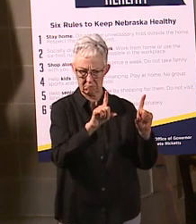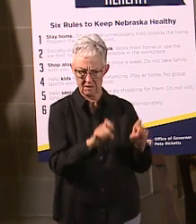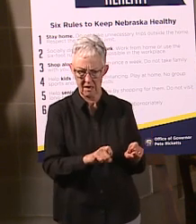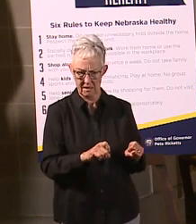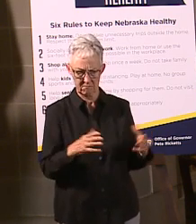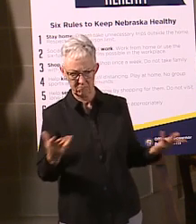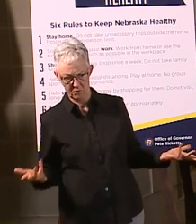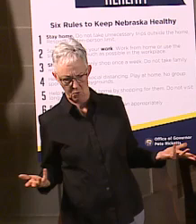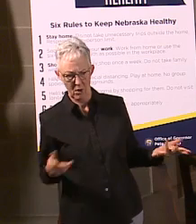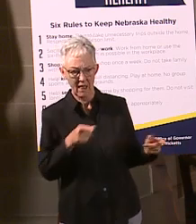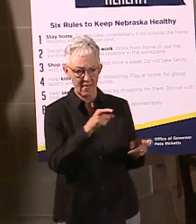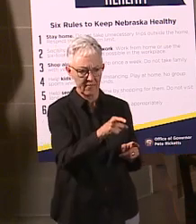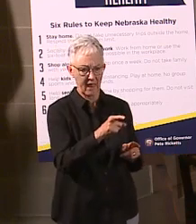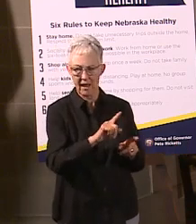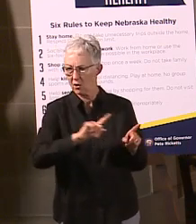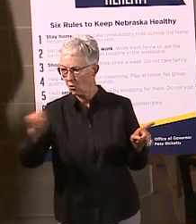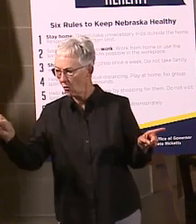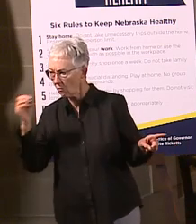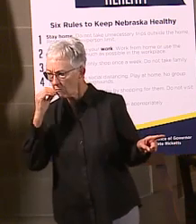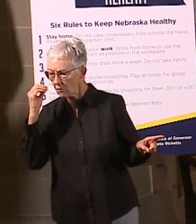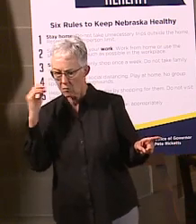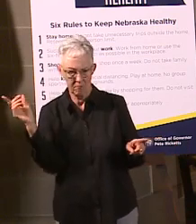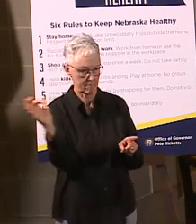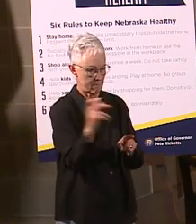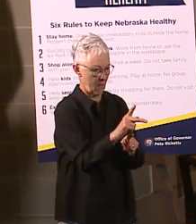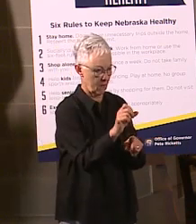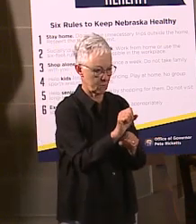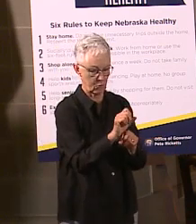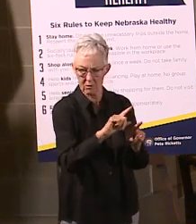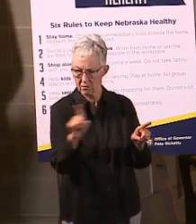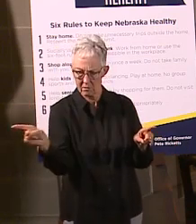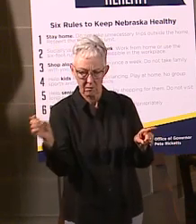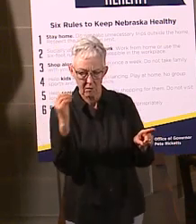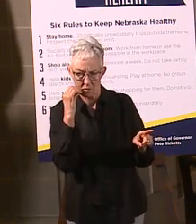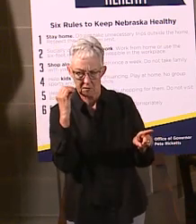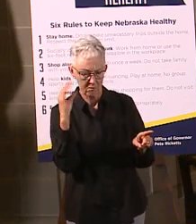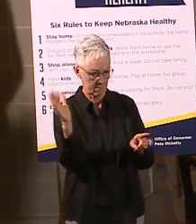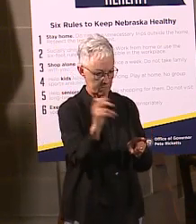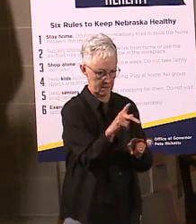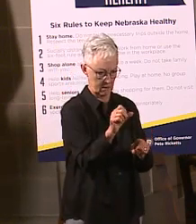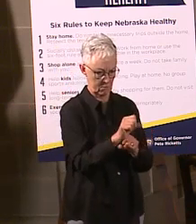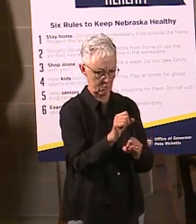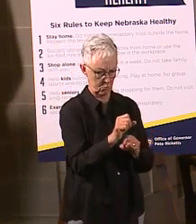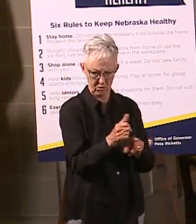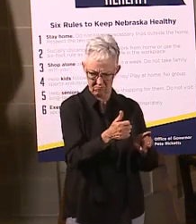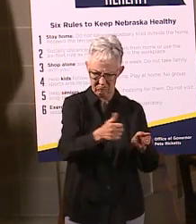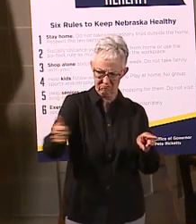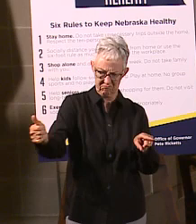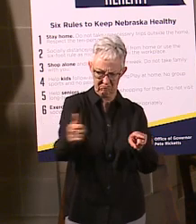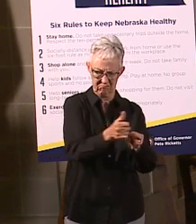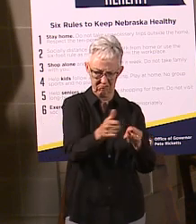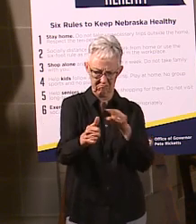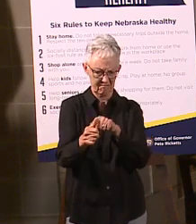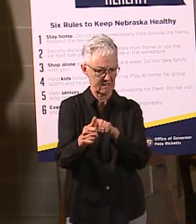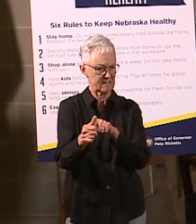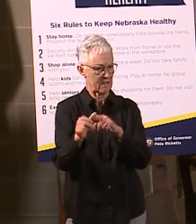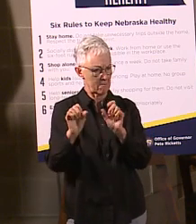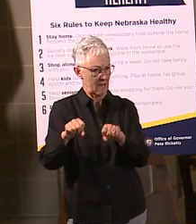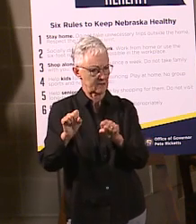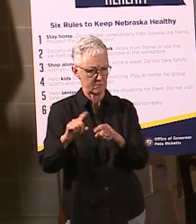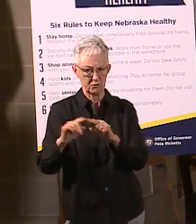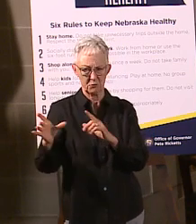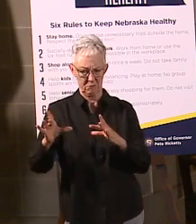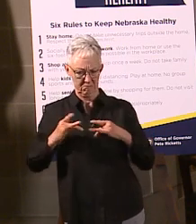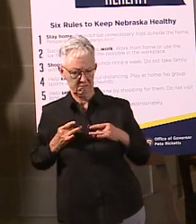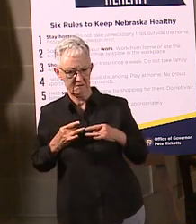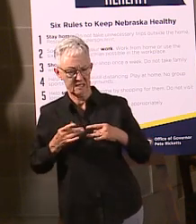there's anything being done to increase testing in facilities like that. And again, would, certainly the first thing I would do is encourage people to go out to that testnebraska.com. So